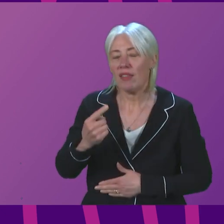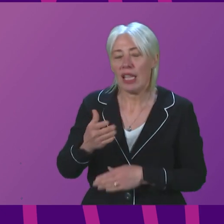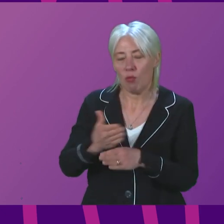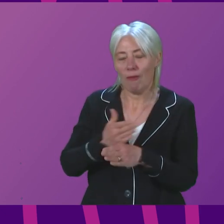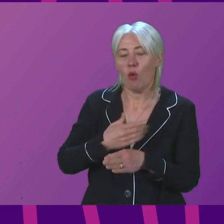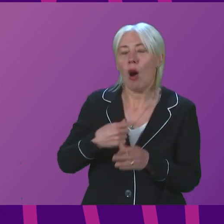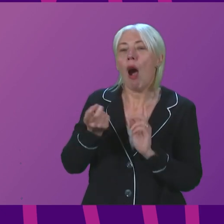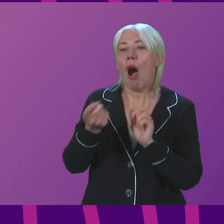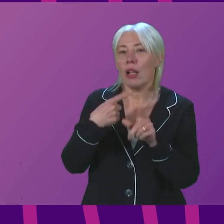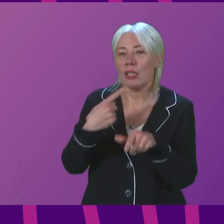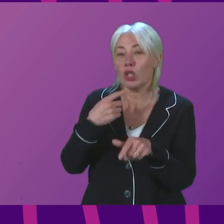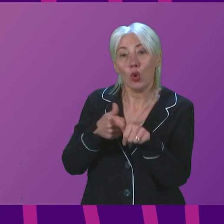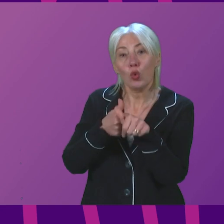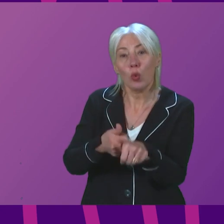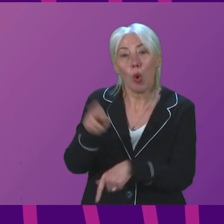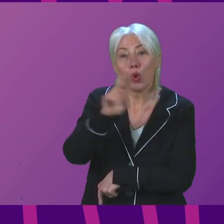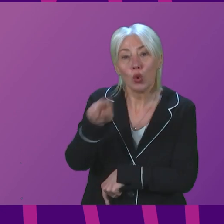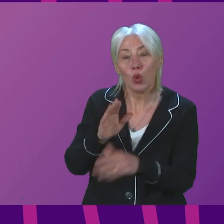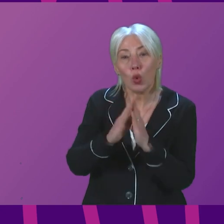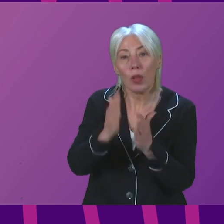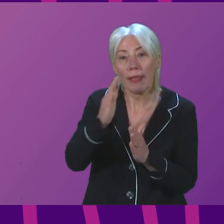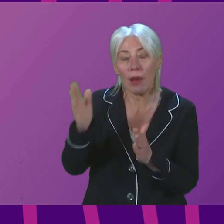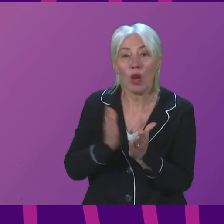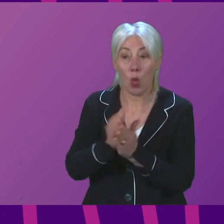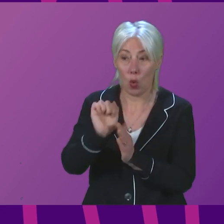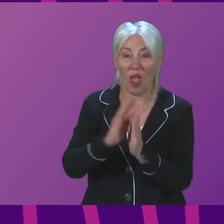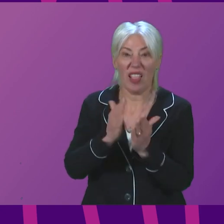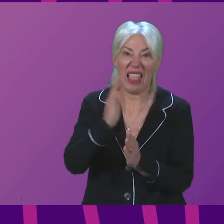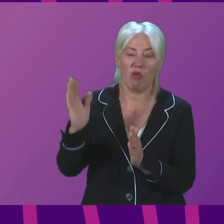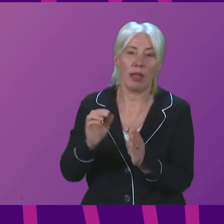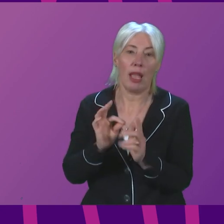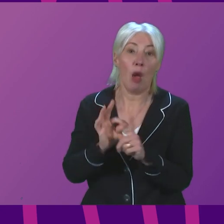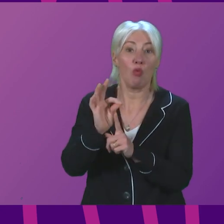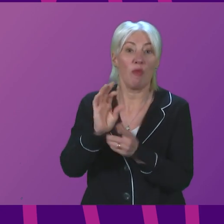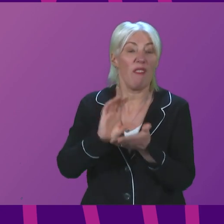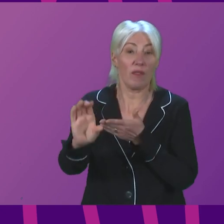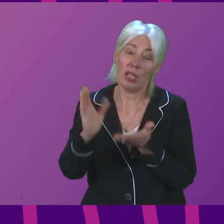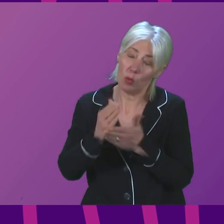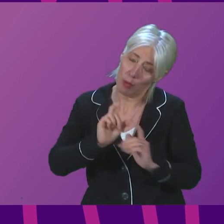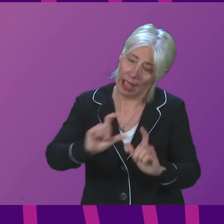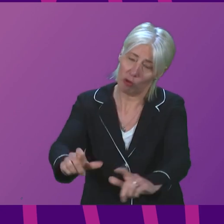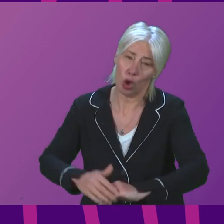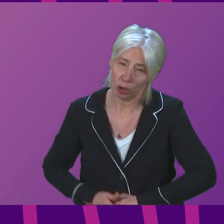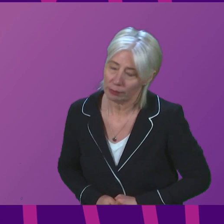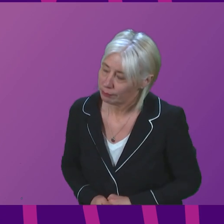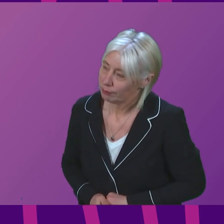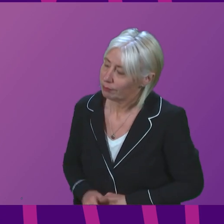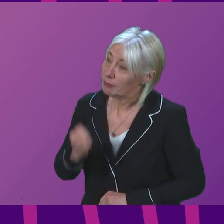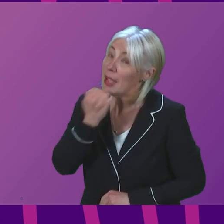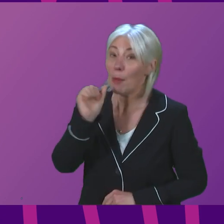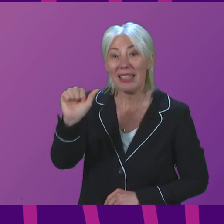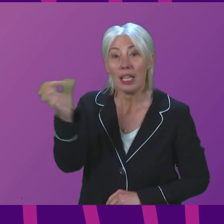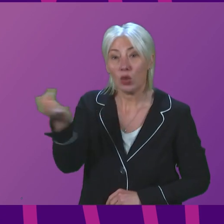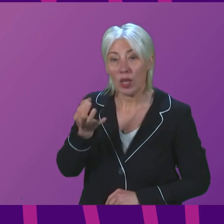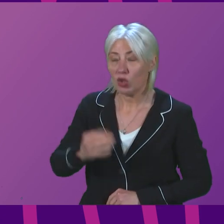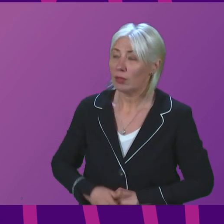answers to support school libraries through the School Library Improvement Fund and we will continue to do that. Question number six Mercedes Bielba.